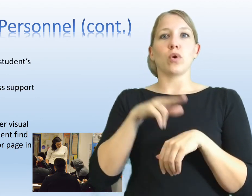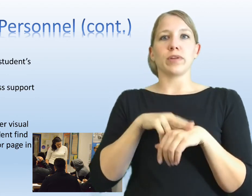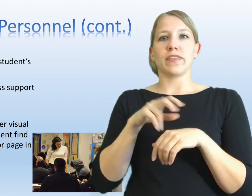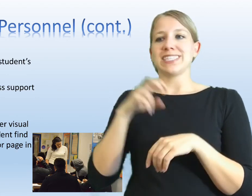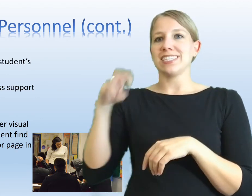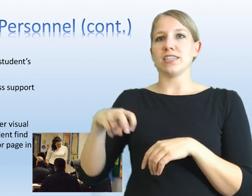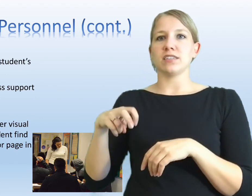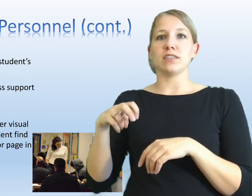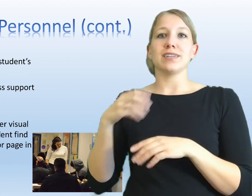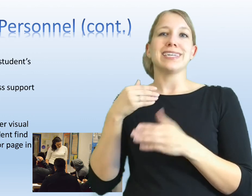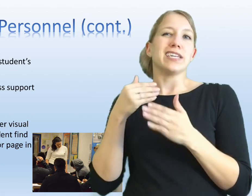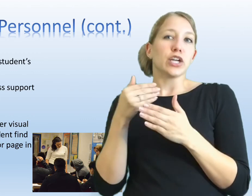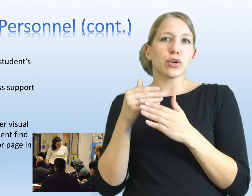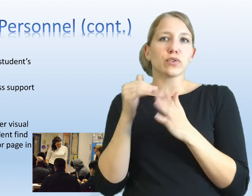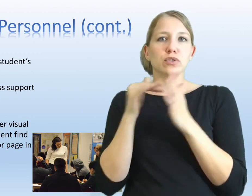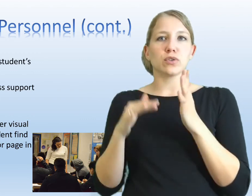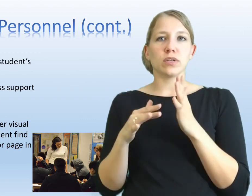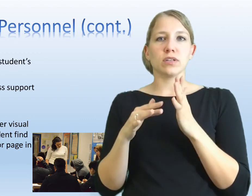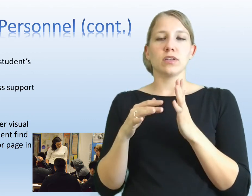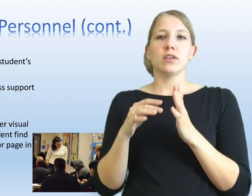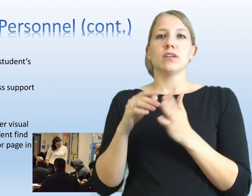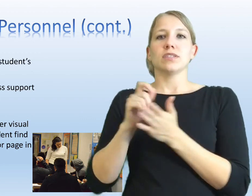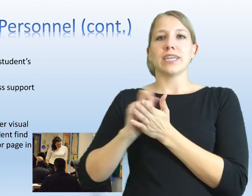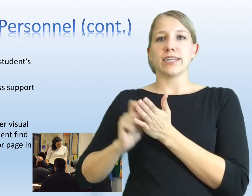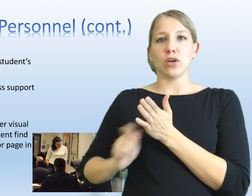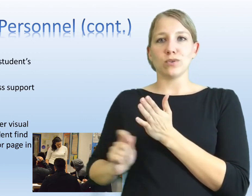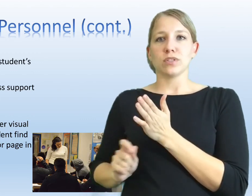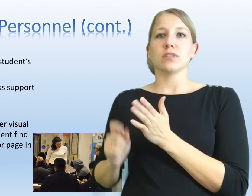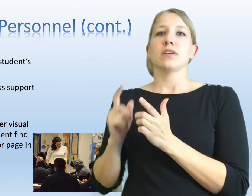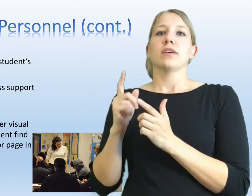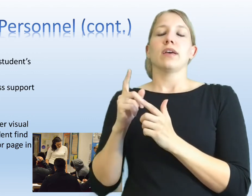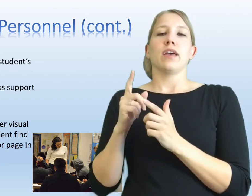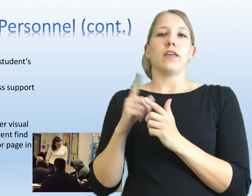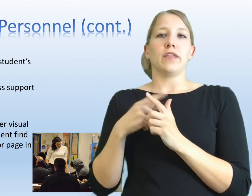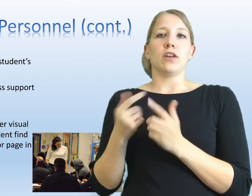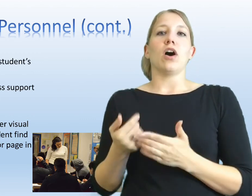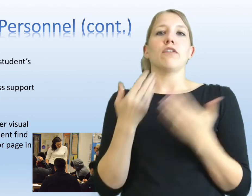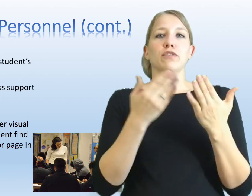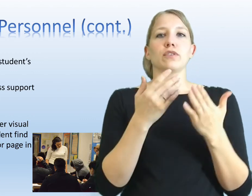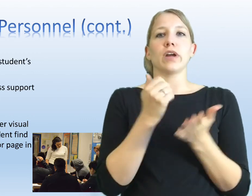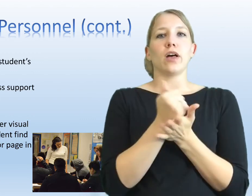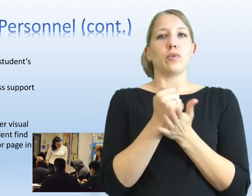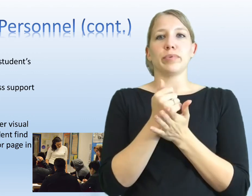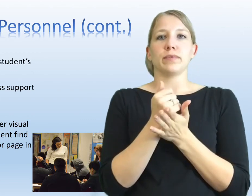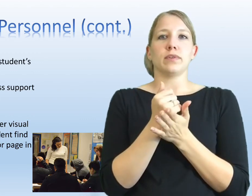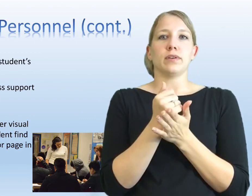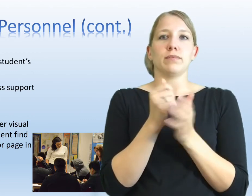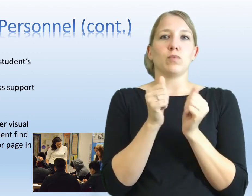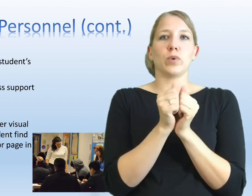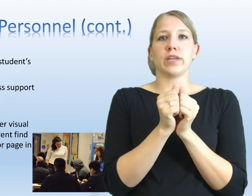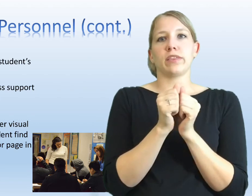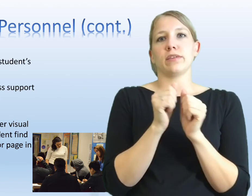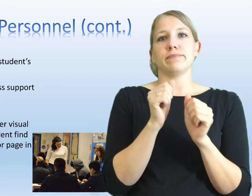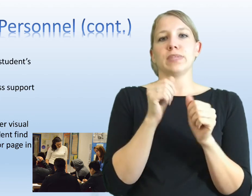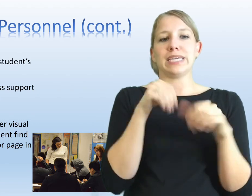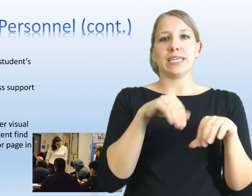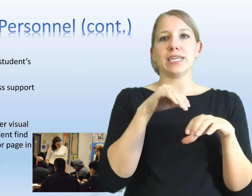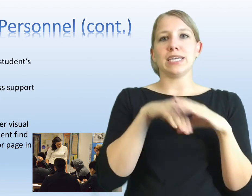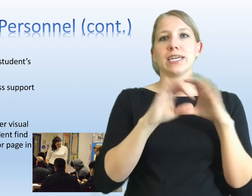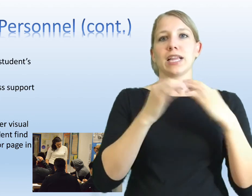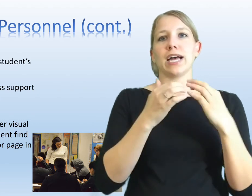Normally they sit near the student to take notes and then offer help with